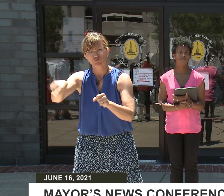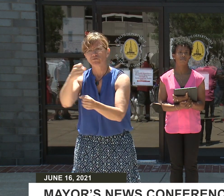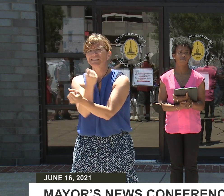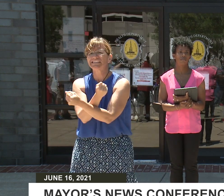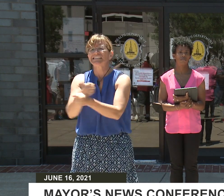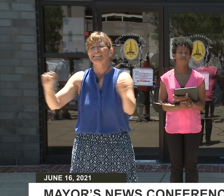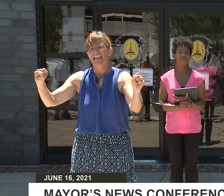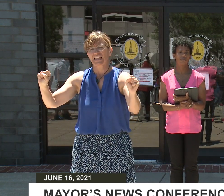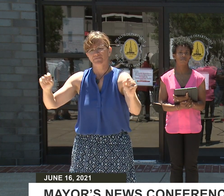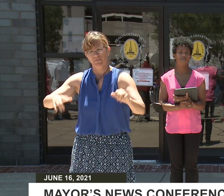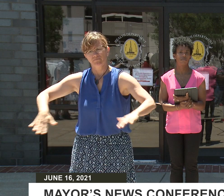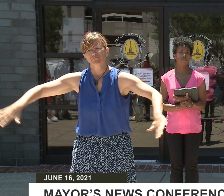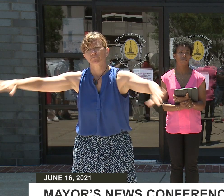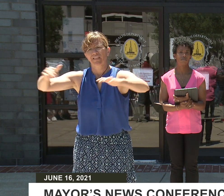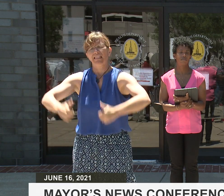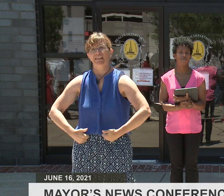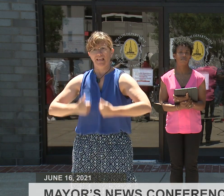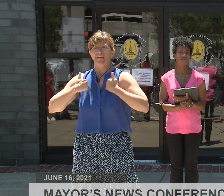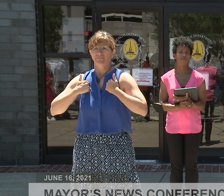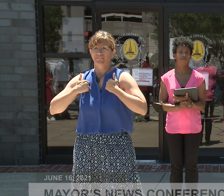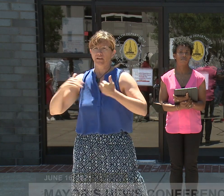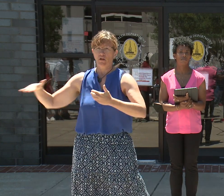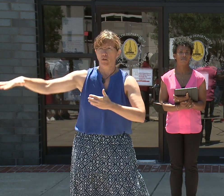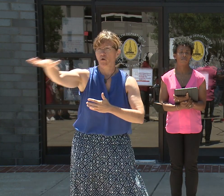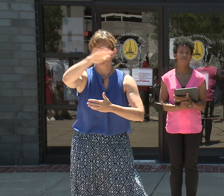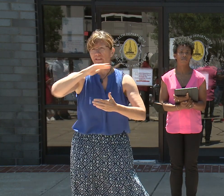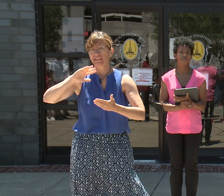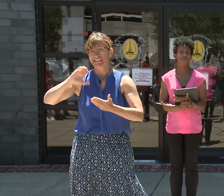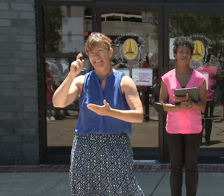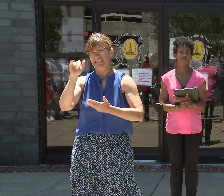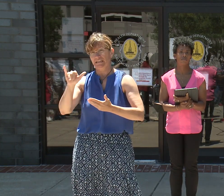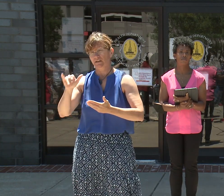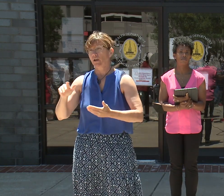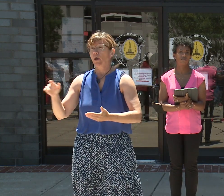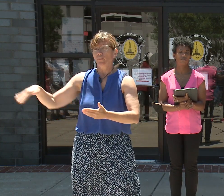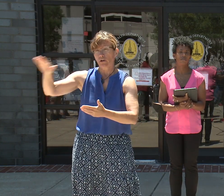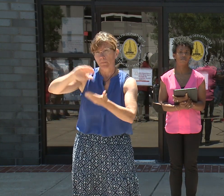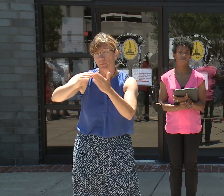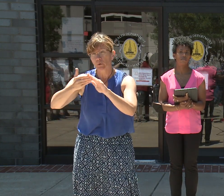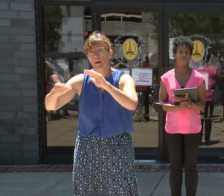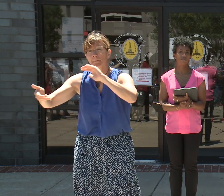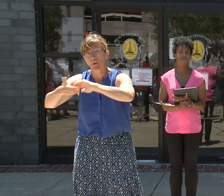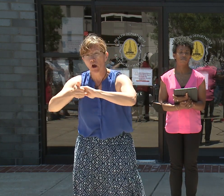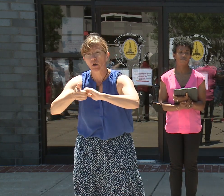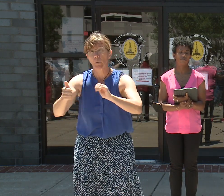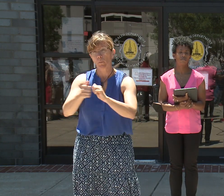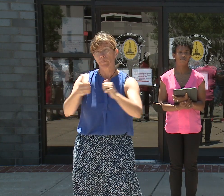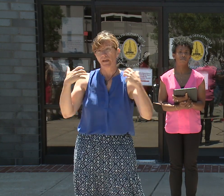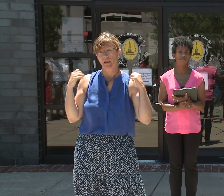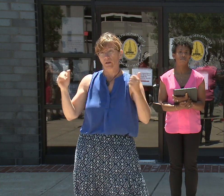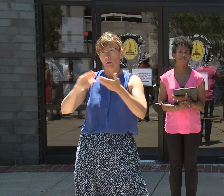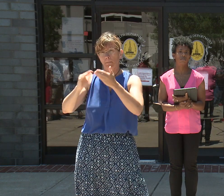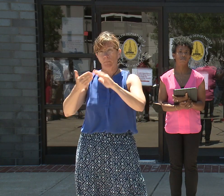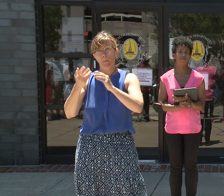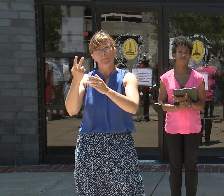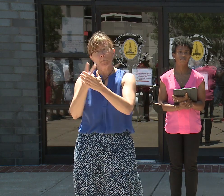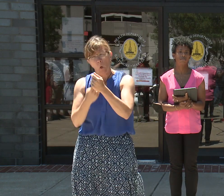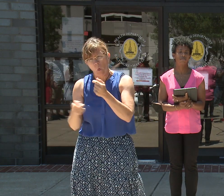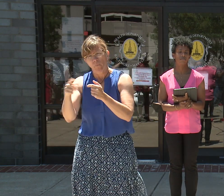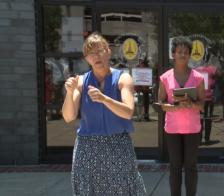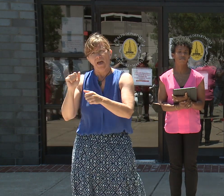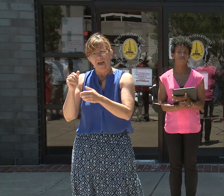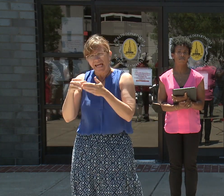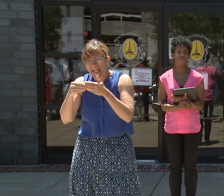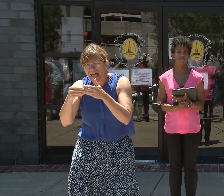The Health Department and community health partners helped navigate Baltimore through very difficult times and brought us to where